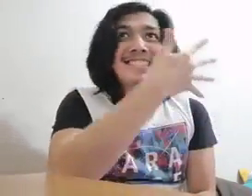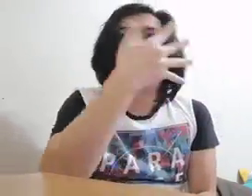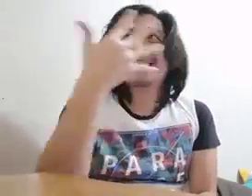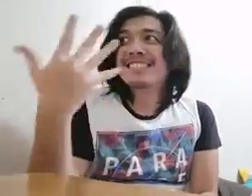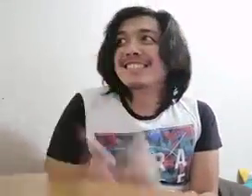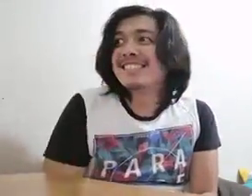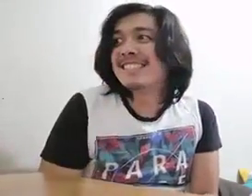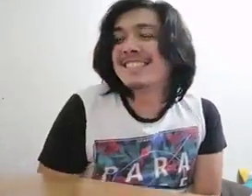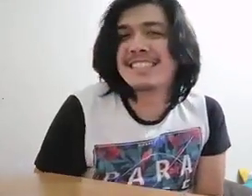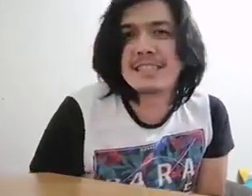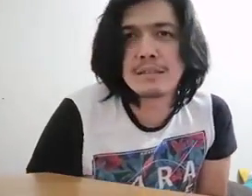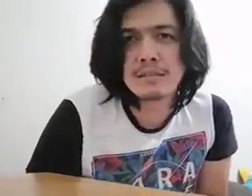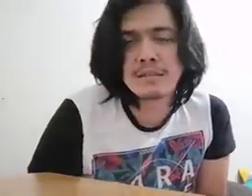What was your helper? You didn't want to.